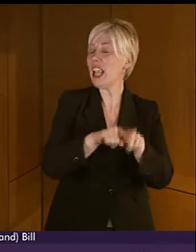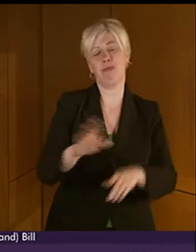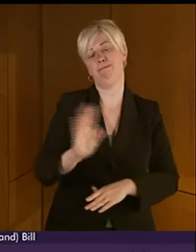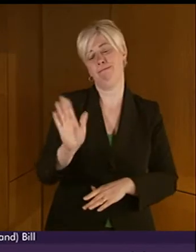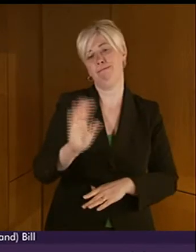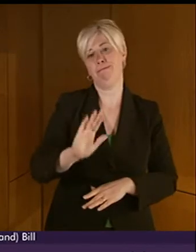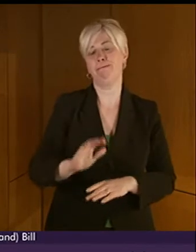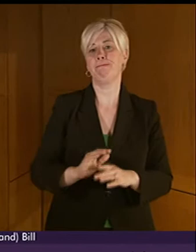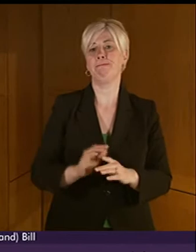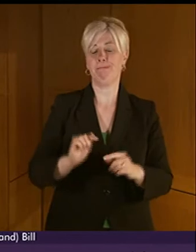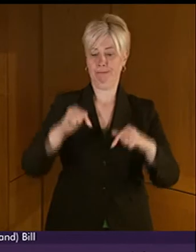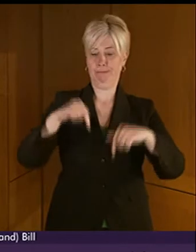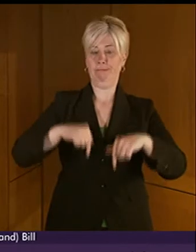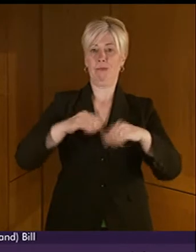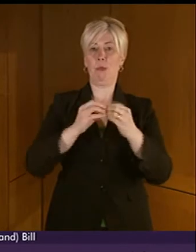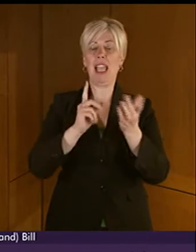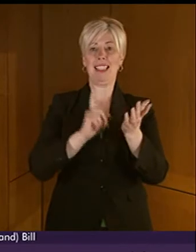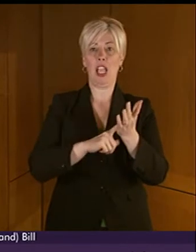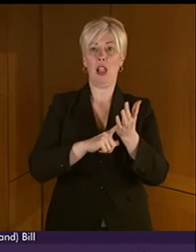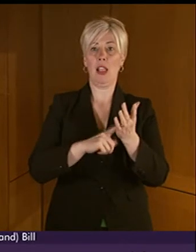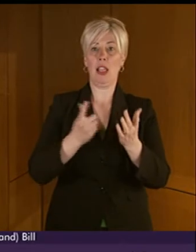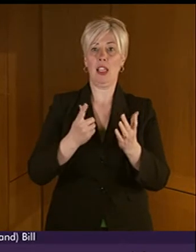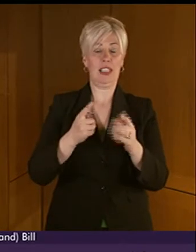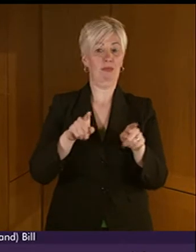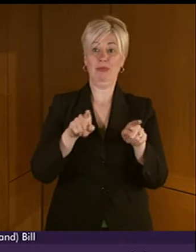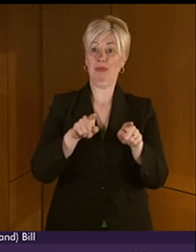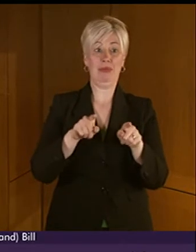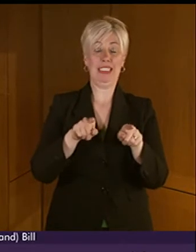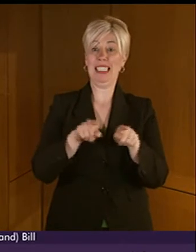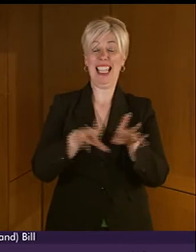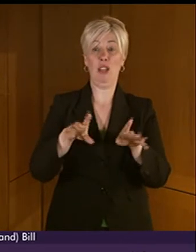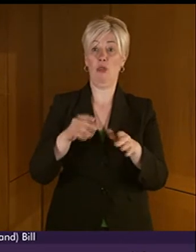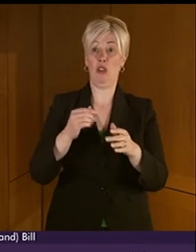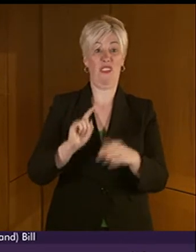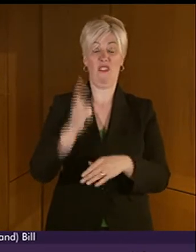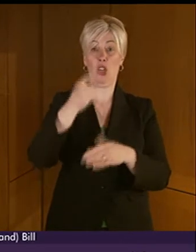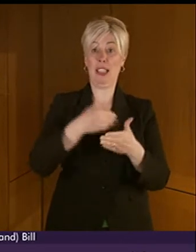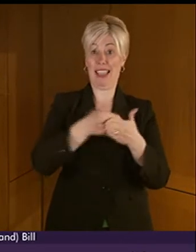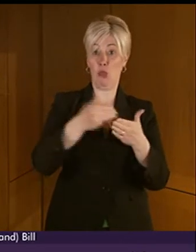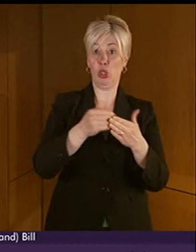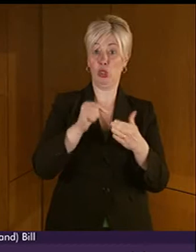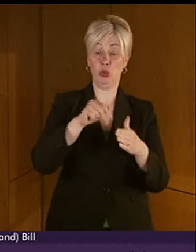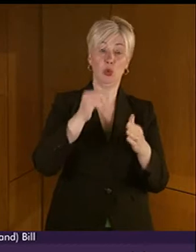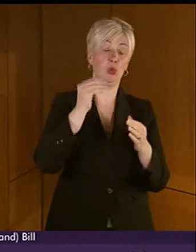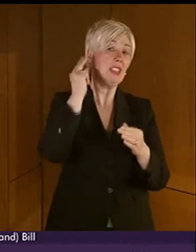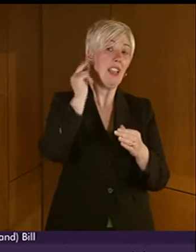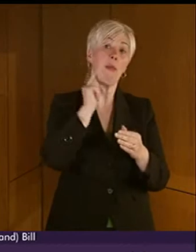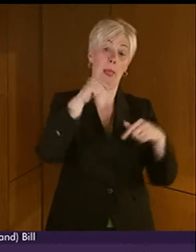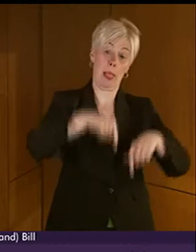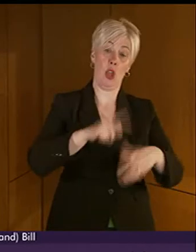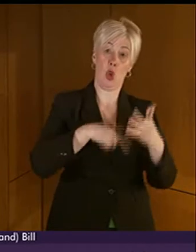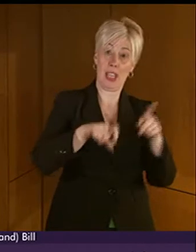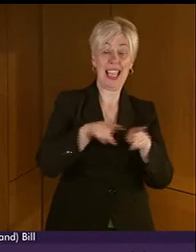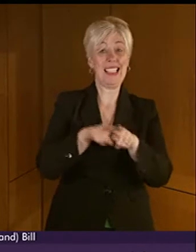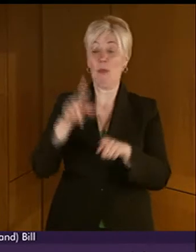is the indigenous manual language in the same way that English is the indigenous spoken language. Deaf